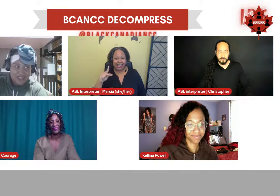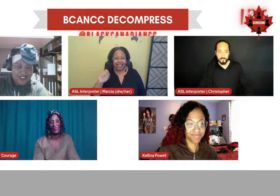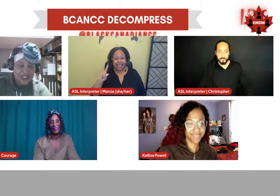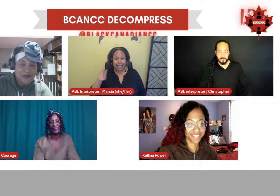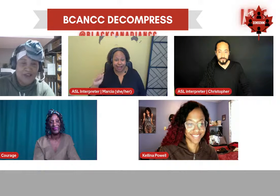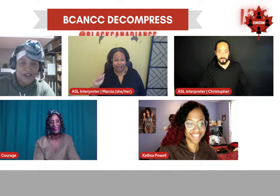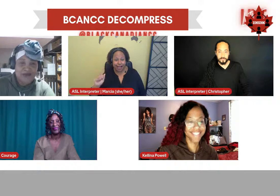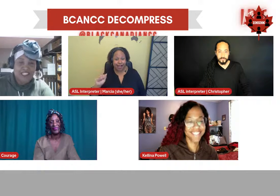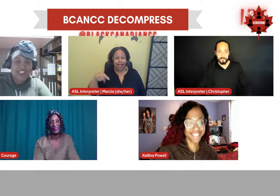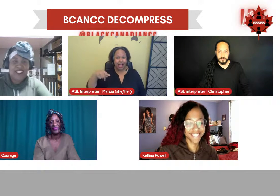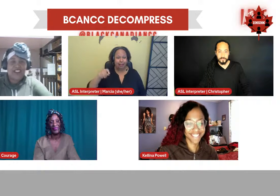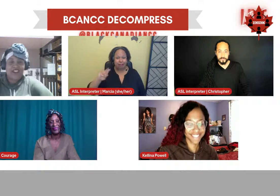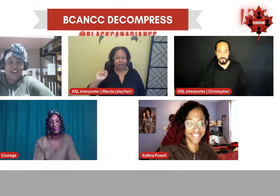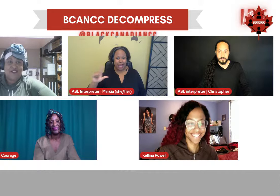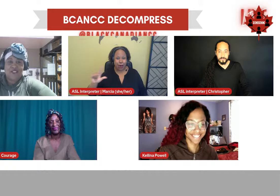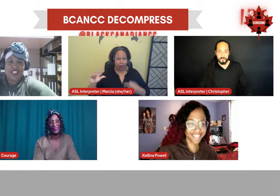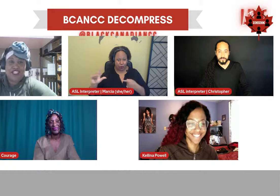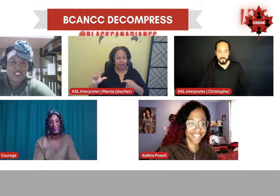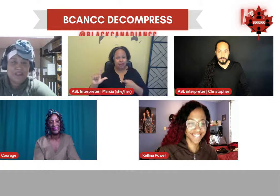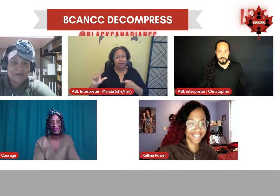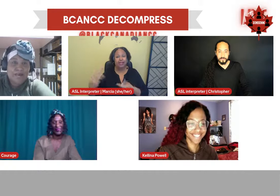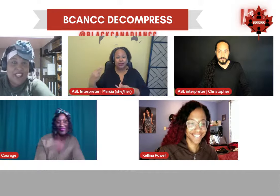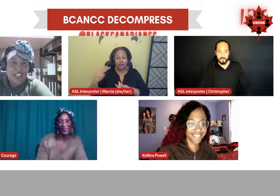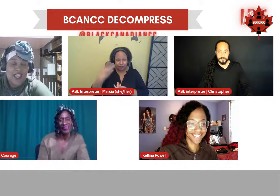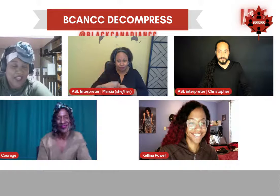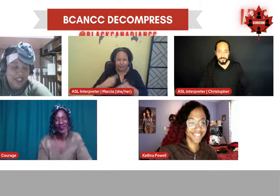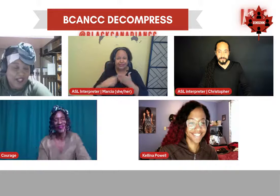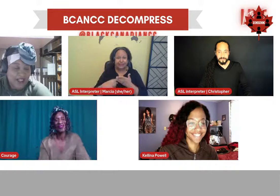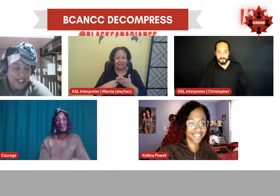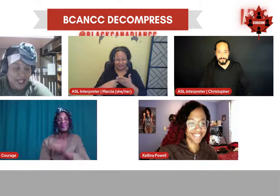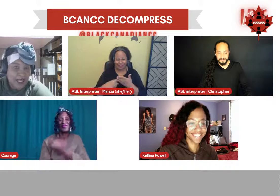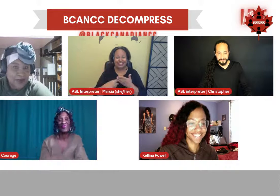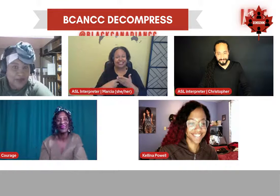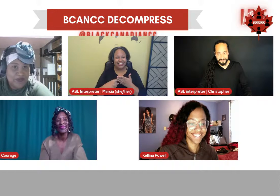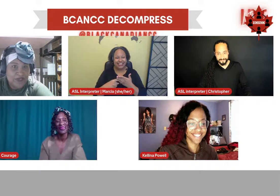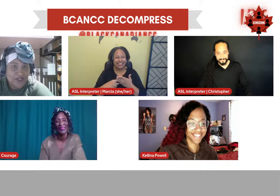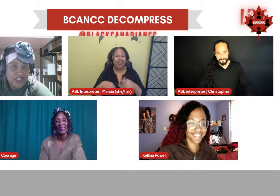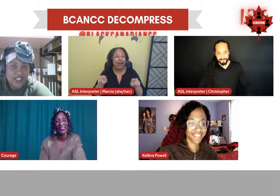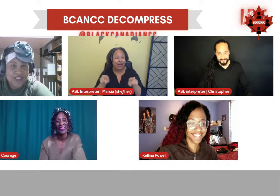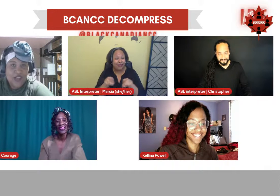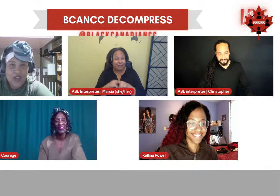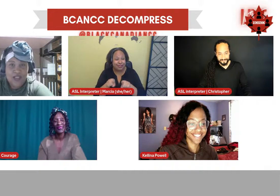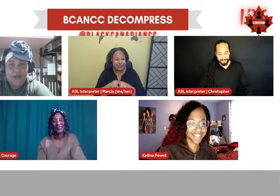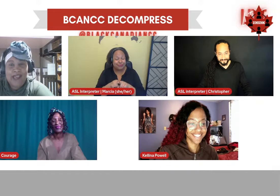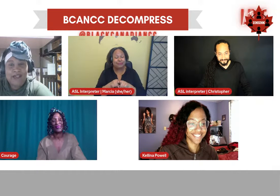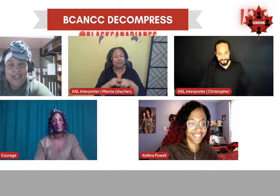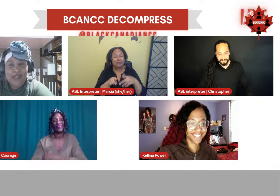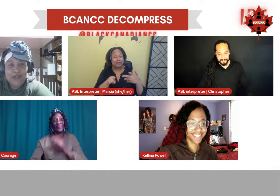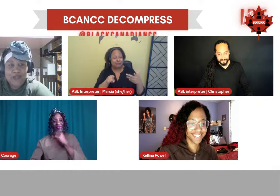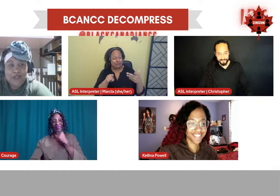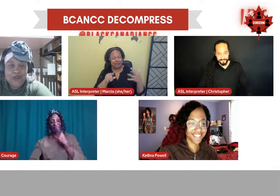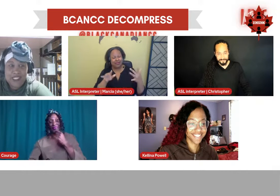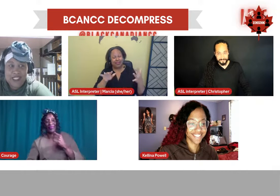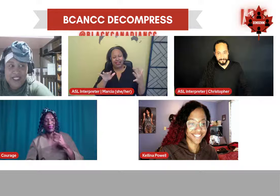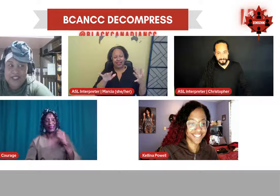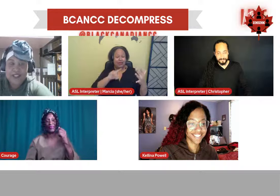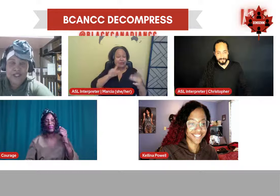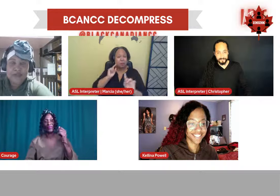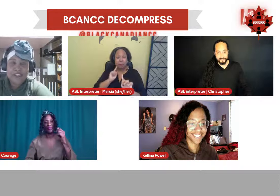in the conversation, and it's all about how to be inclusive